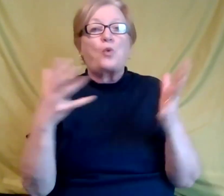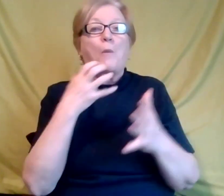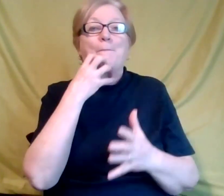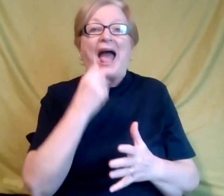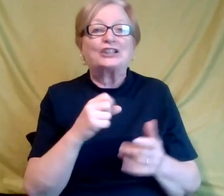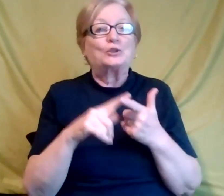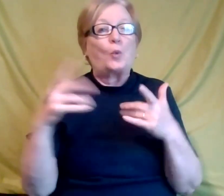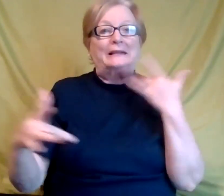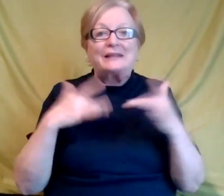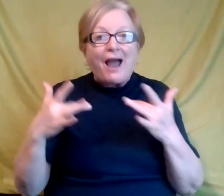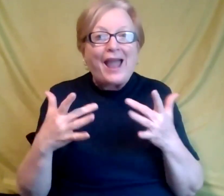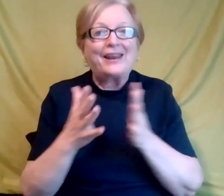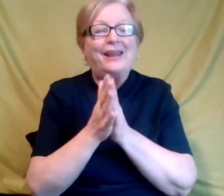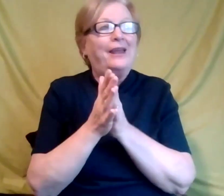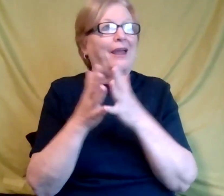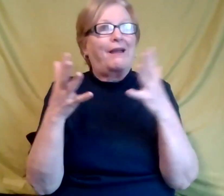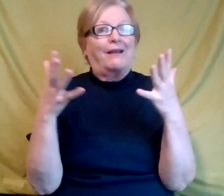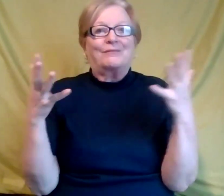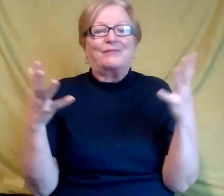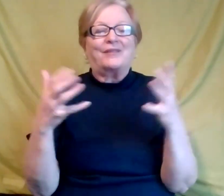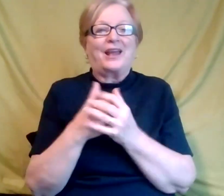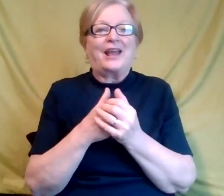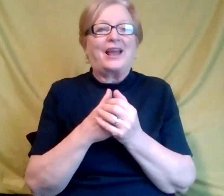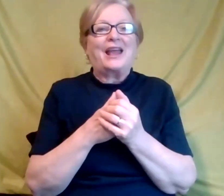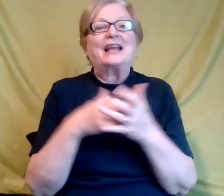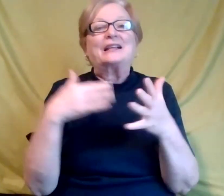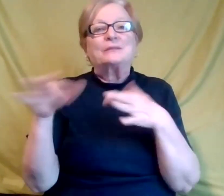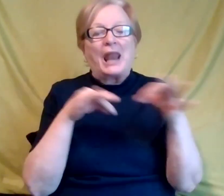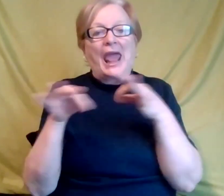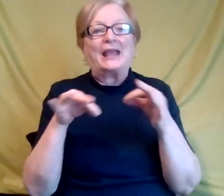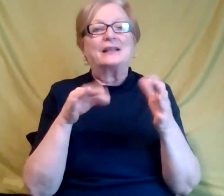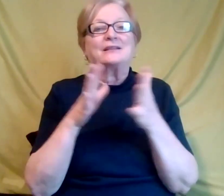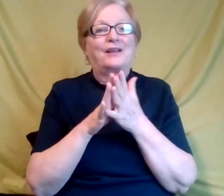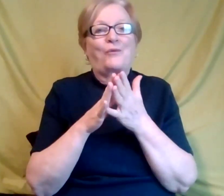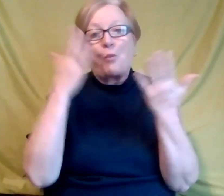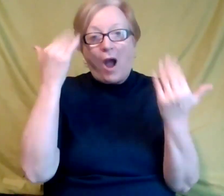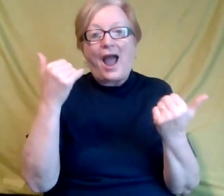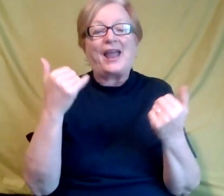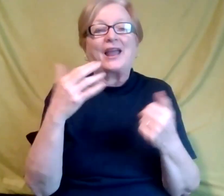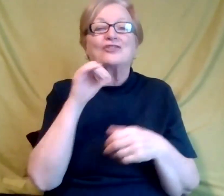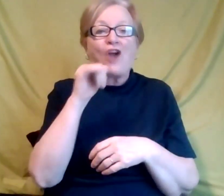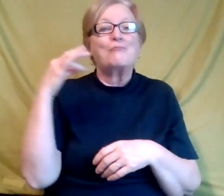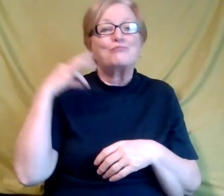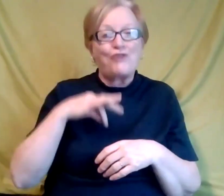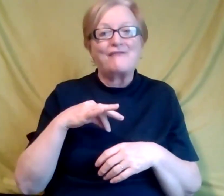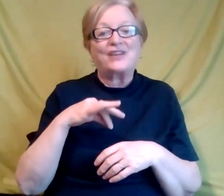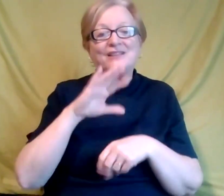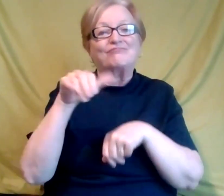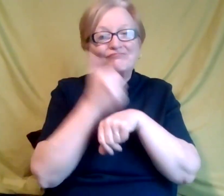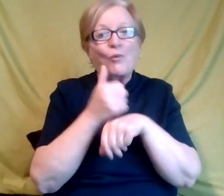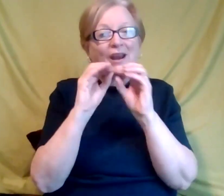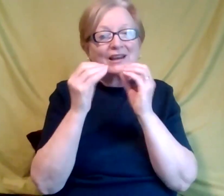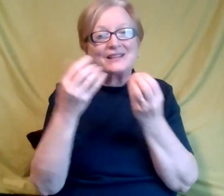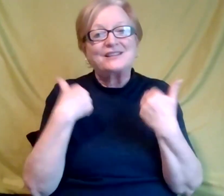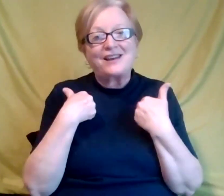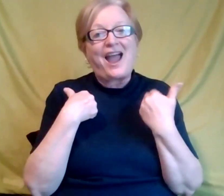excited. And so that's, that explains the birth of the nonprofit that I have. And, and I know you can